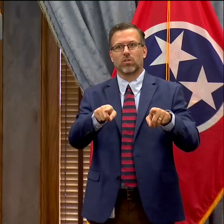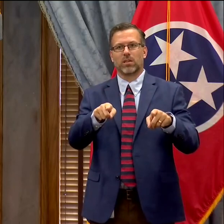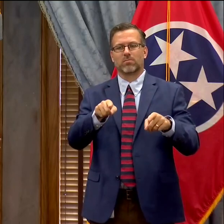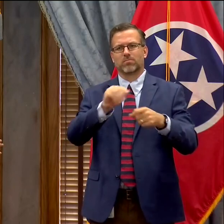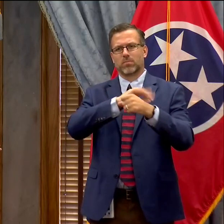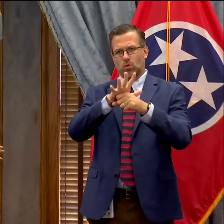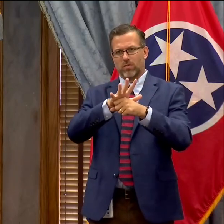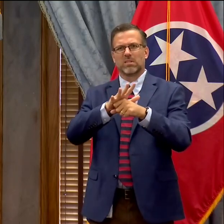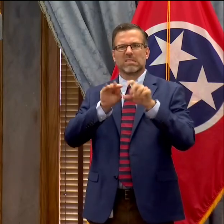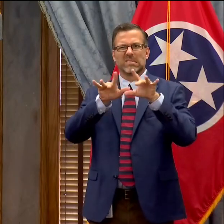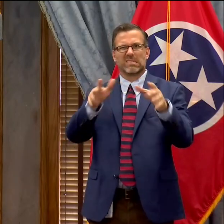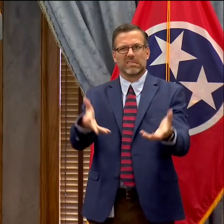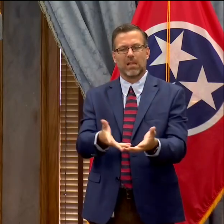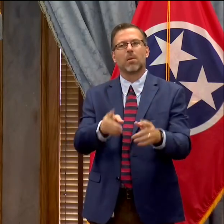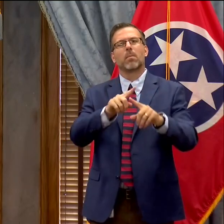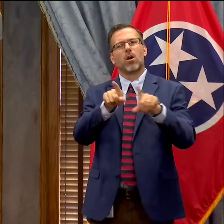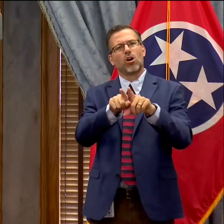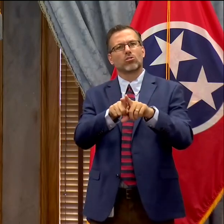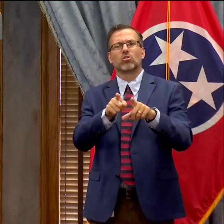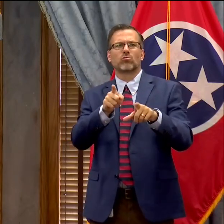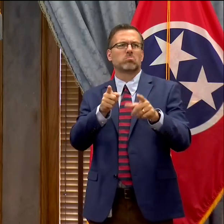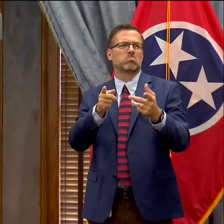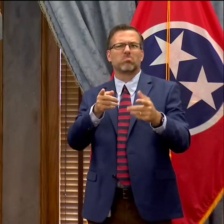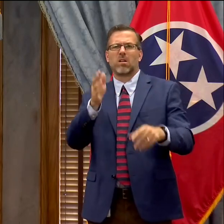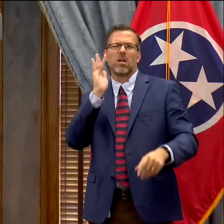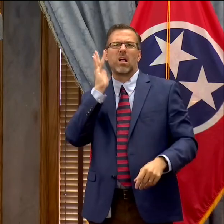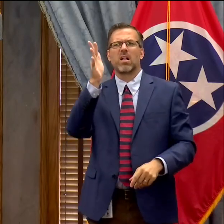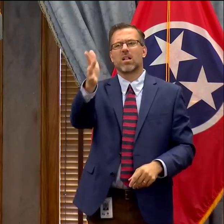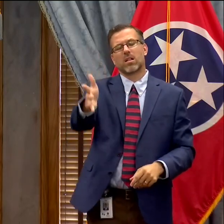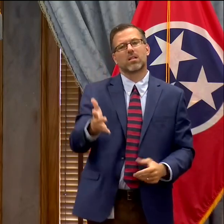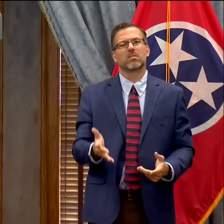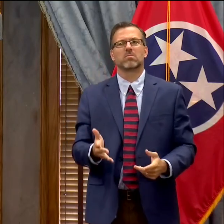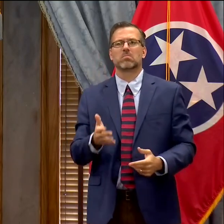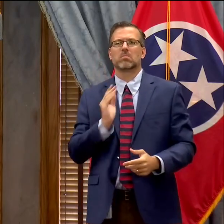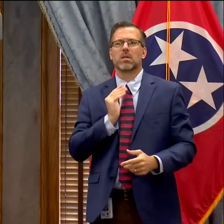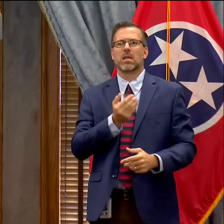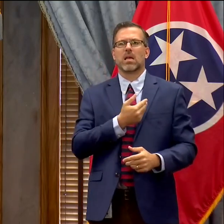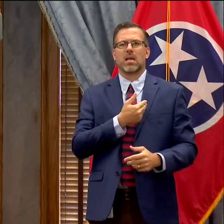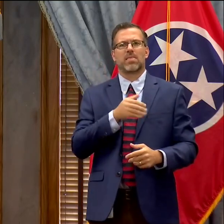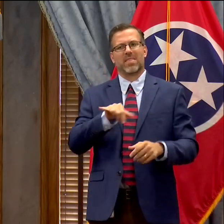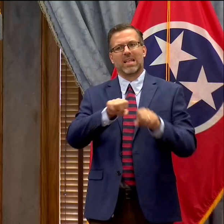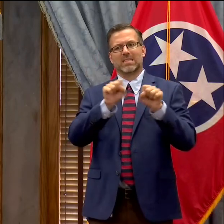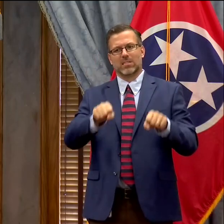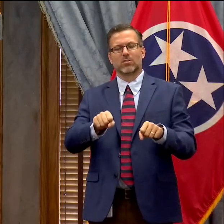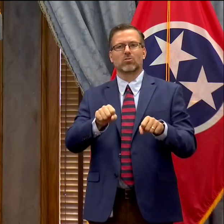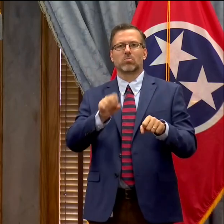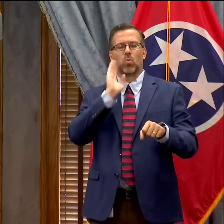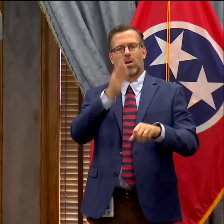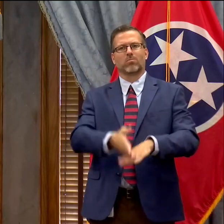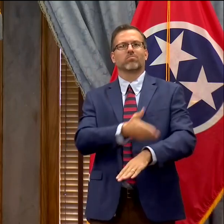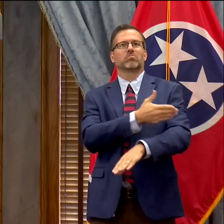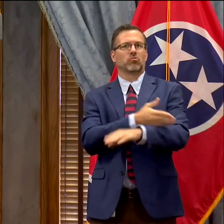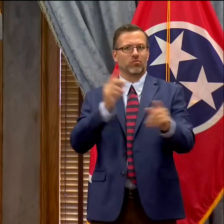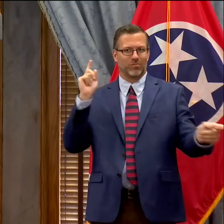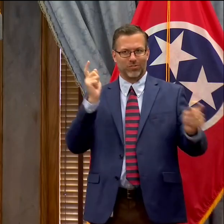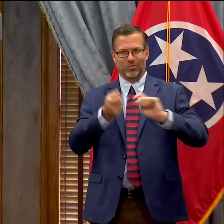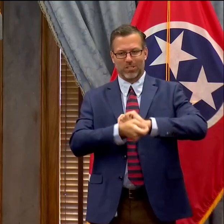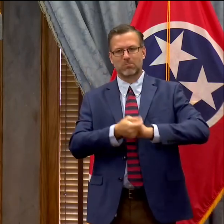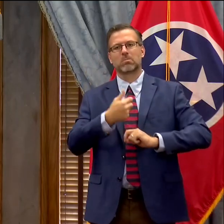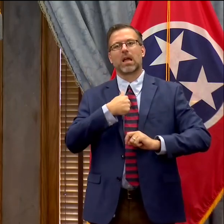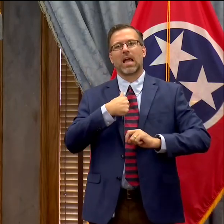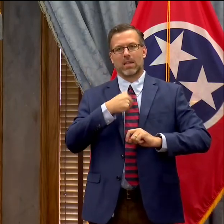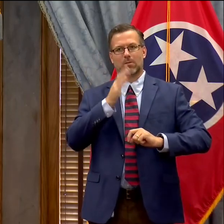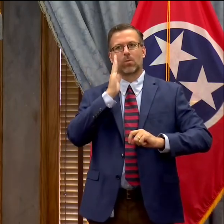far into the future as our healthcare system is transformed, and I'll be signing that piece of